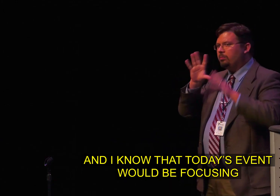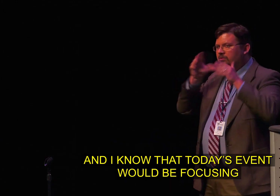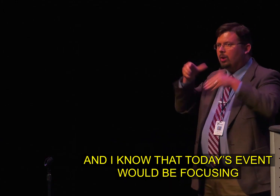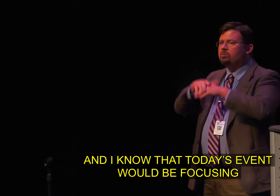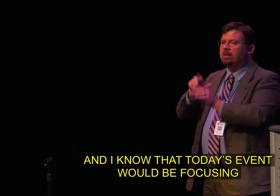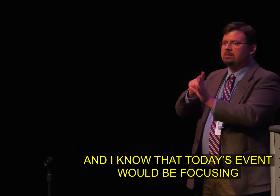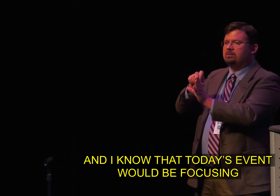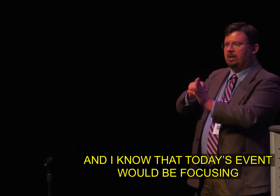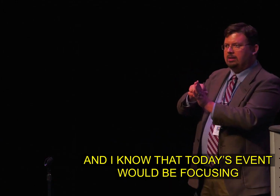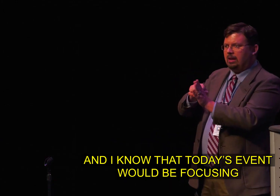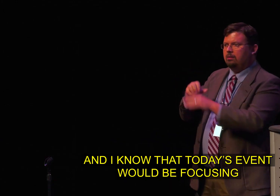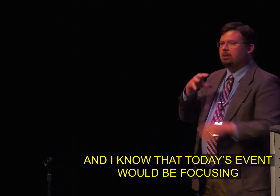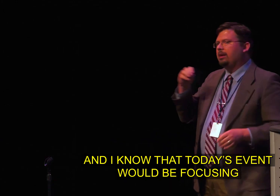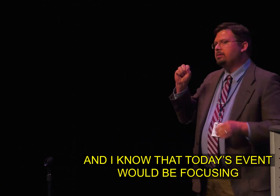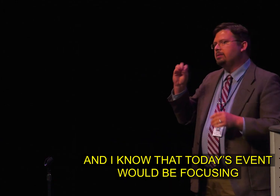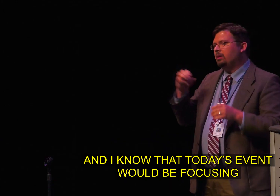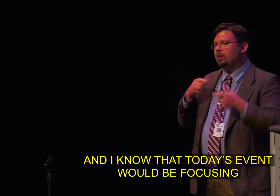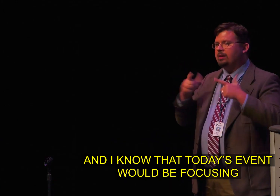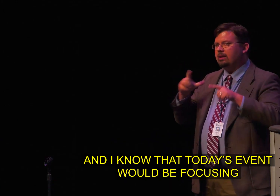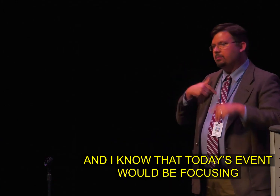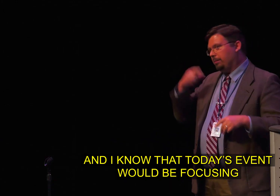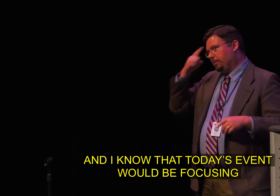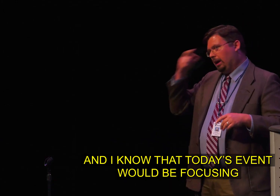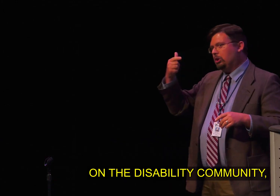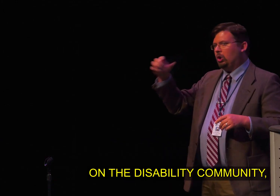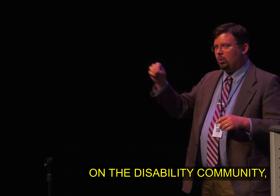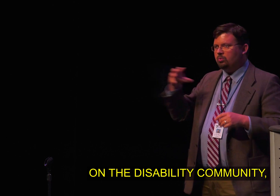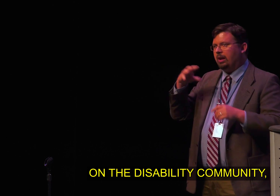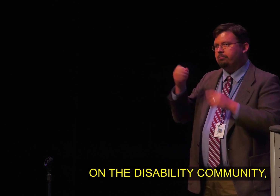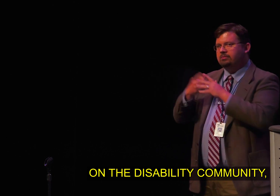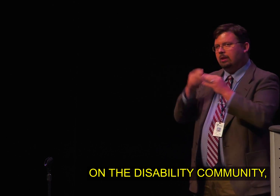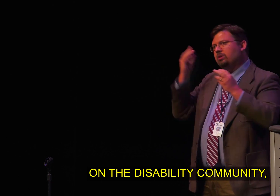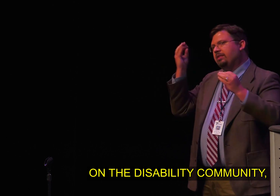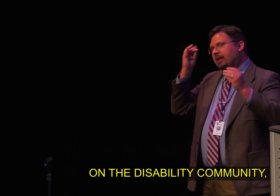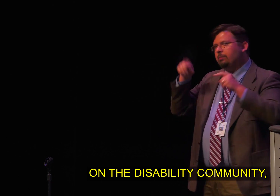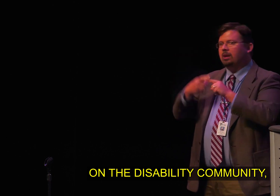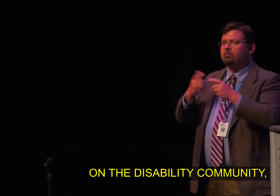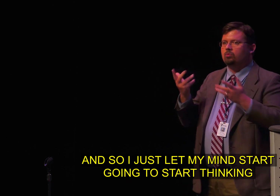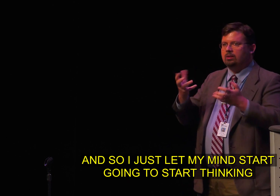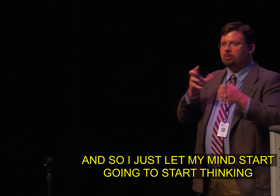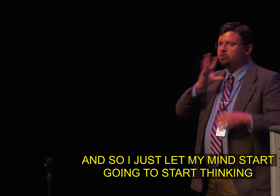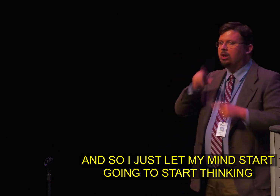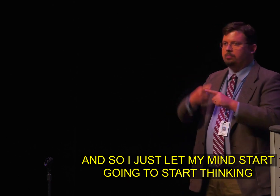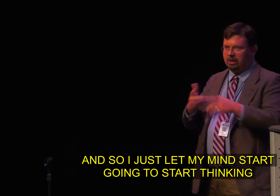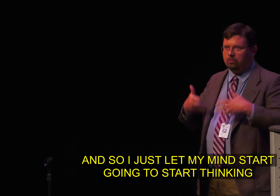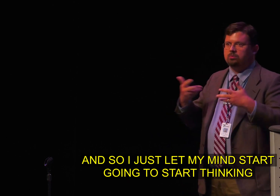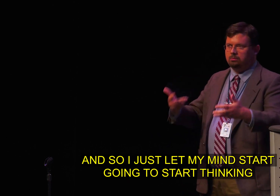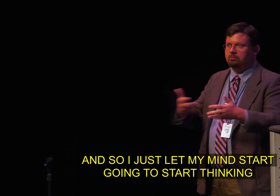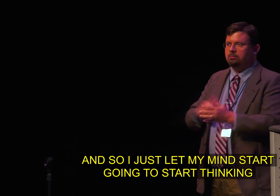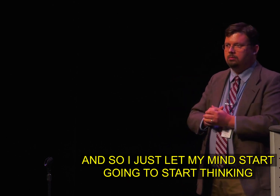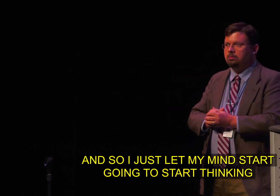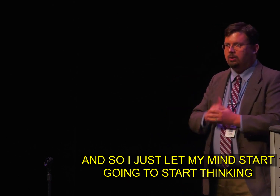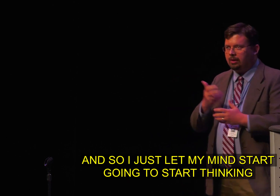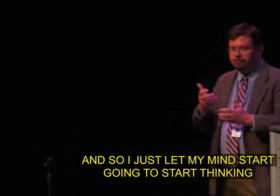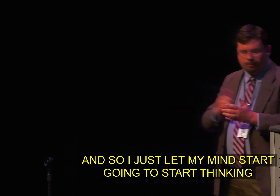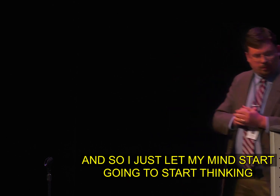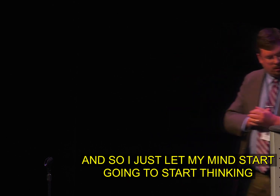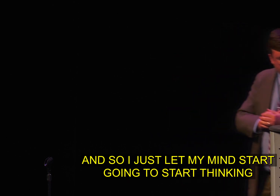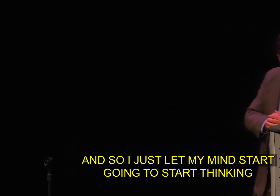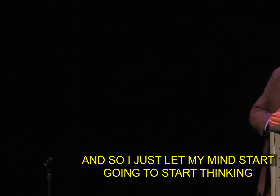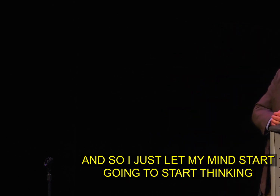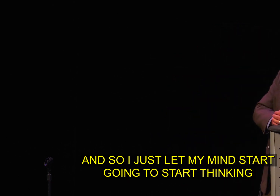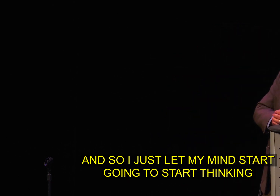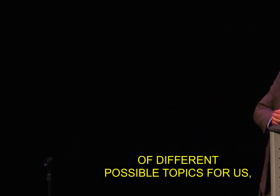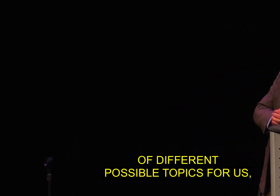And I know that today's event would be focusing on the disability community. And so I just let my mind start